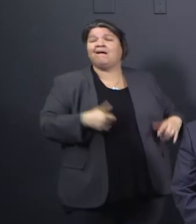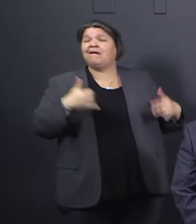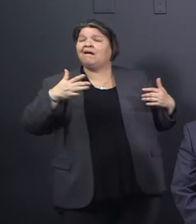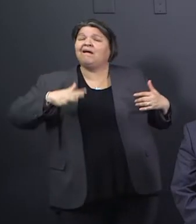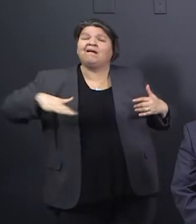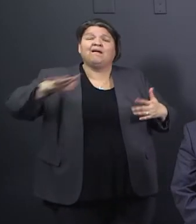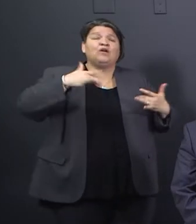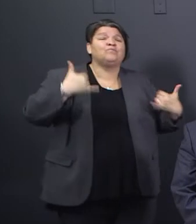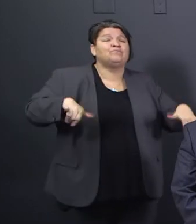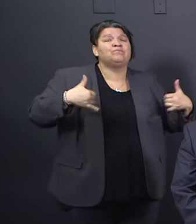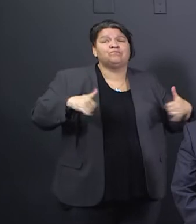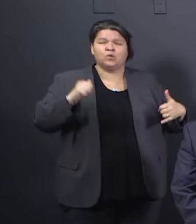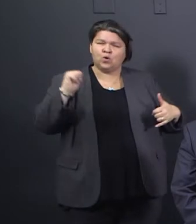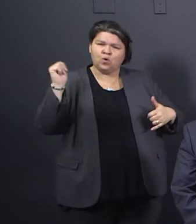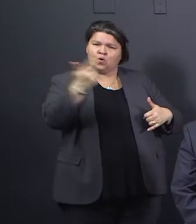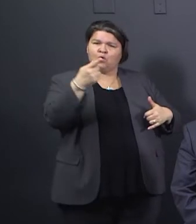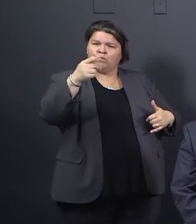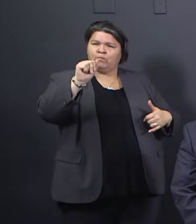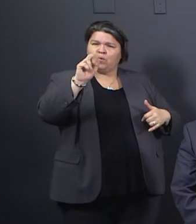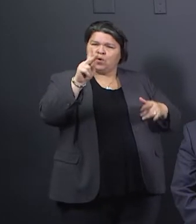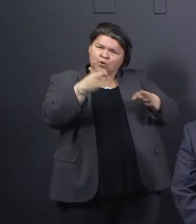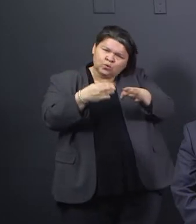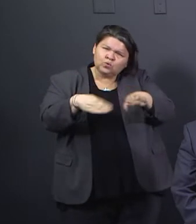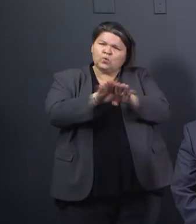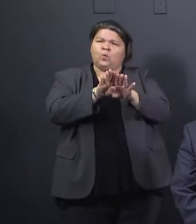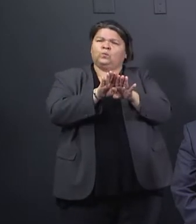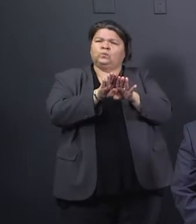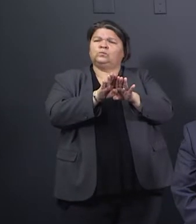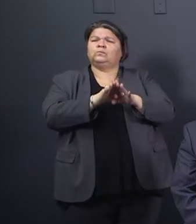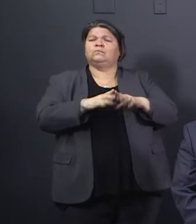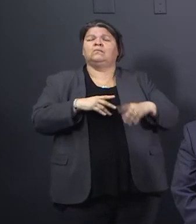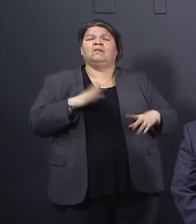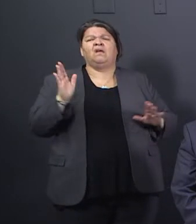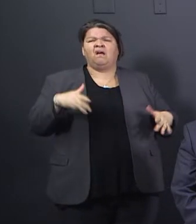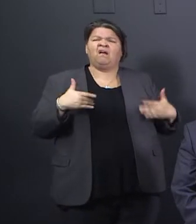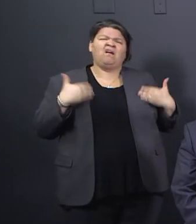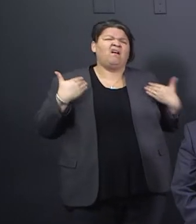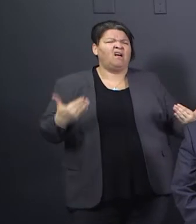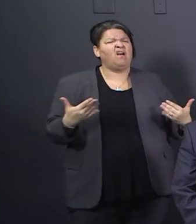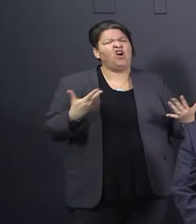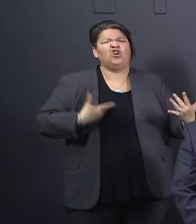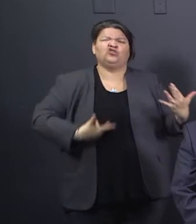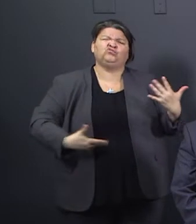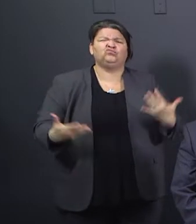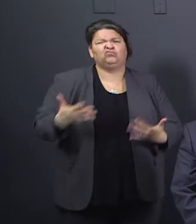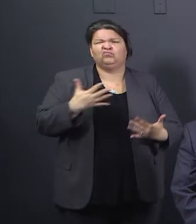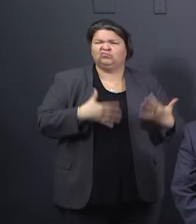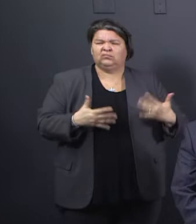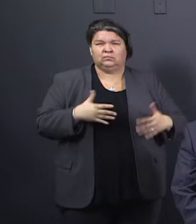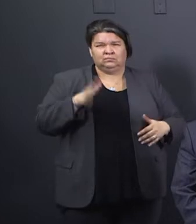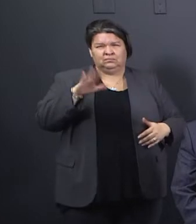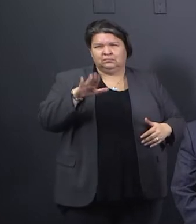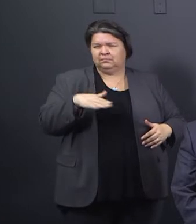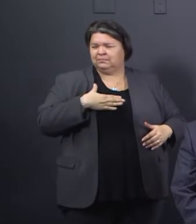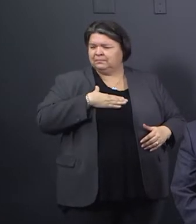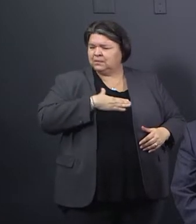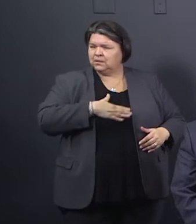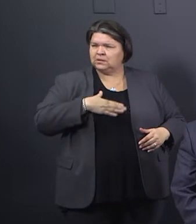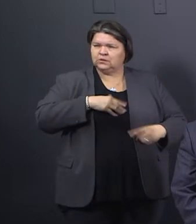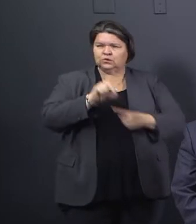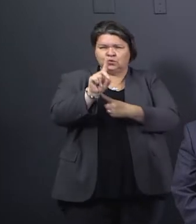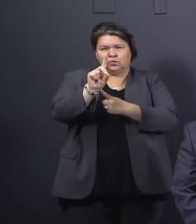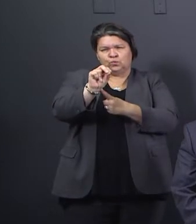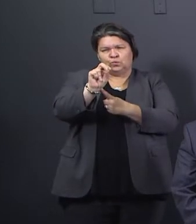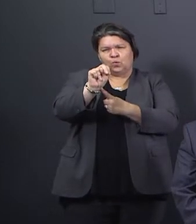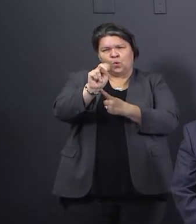really will make a difference in the spread of the disease. So, you know, we always closed. Lastly, I'll say y'all stay safe,